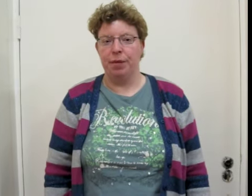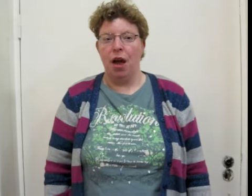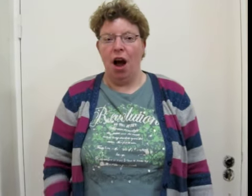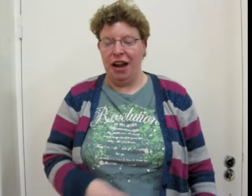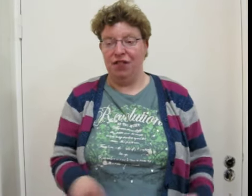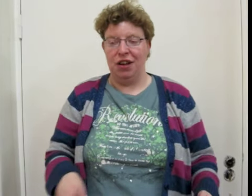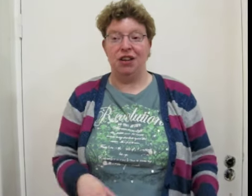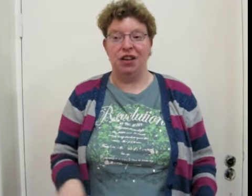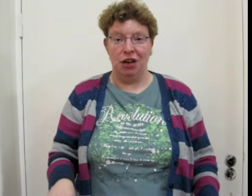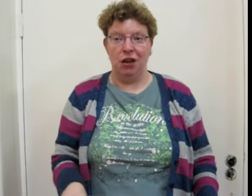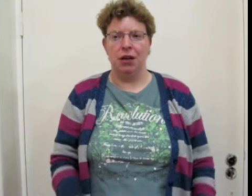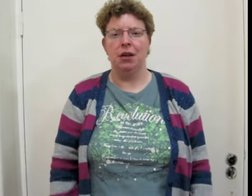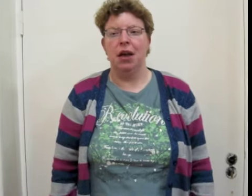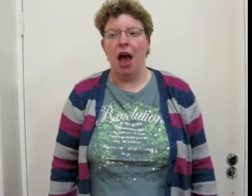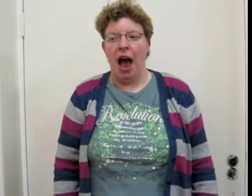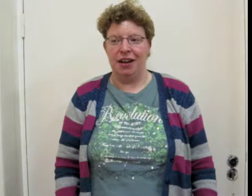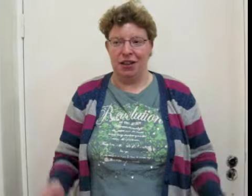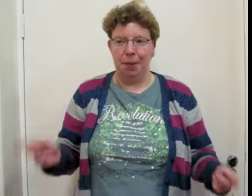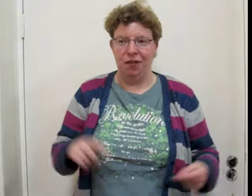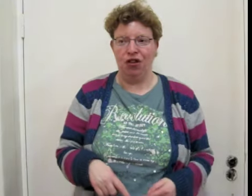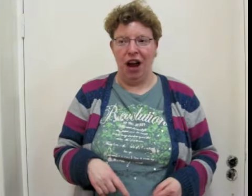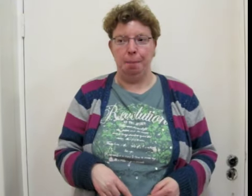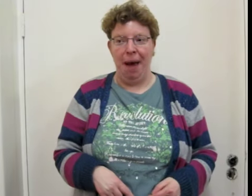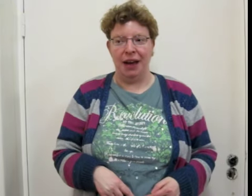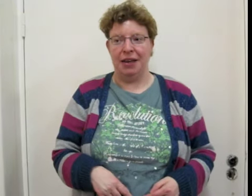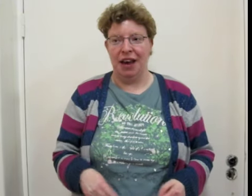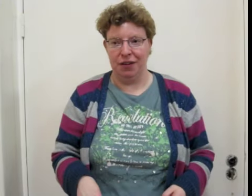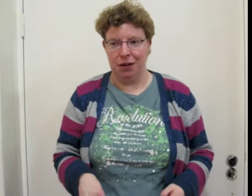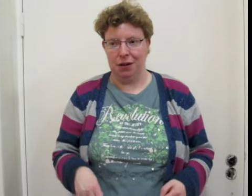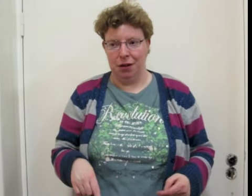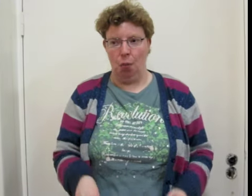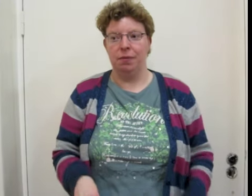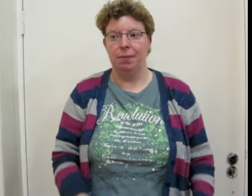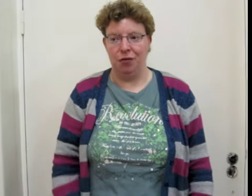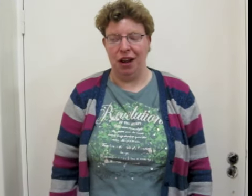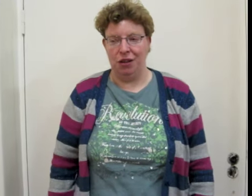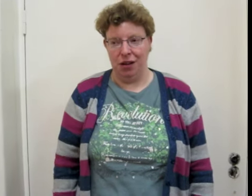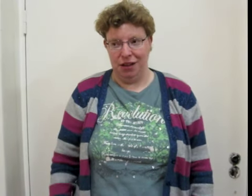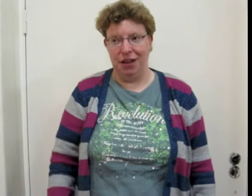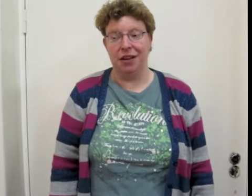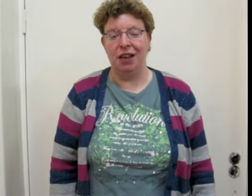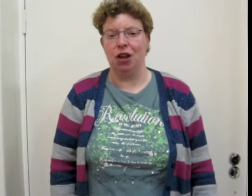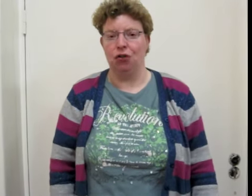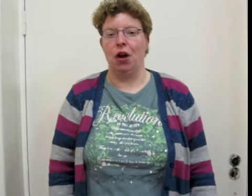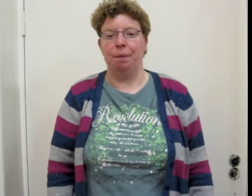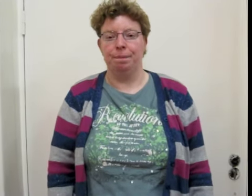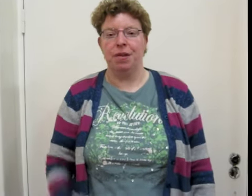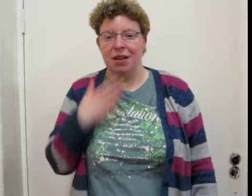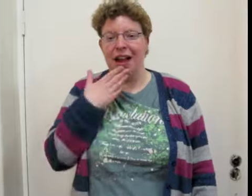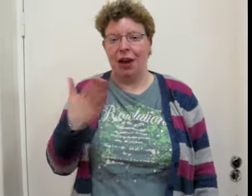I left in 1990 and this is my first time back in the Deaf Club about 10 years ago. Thank you.